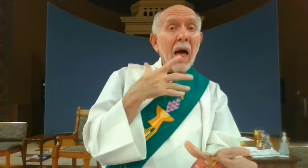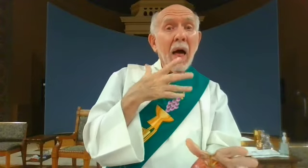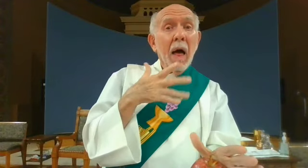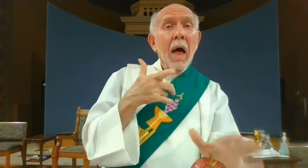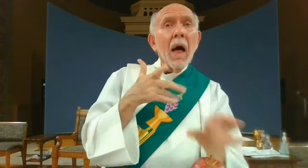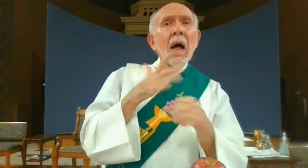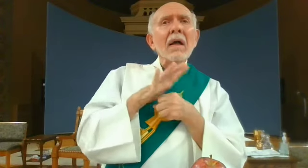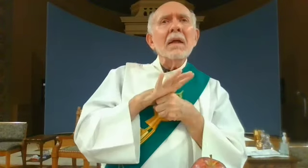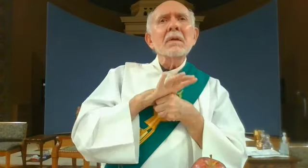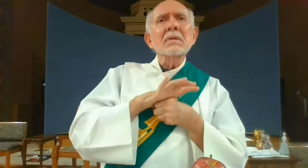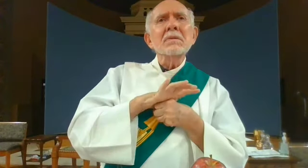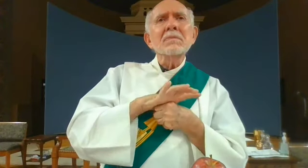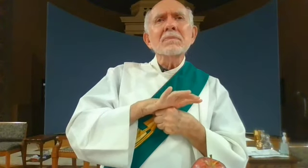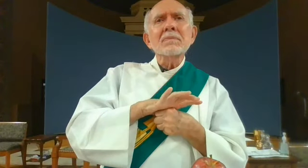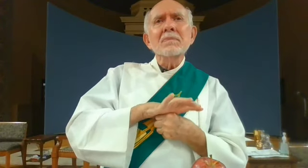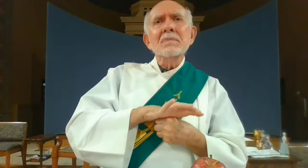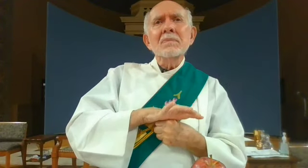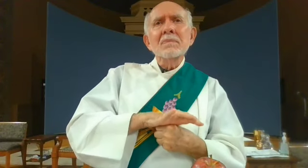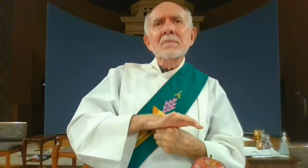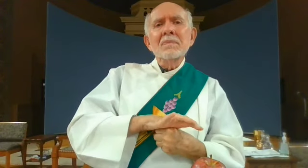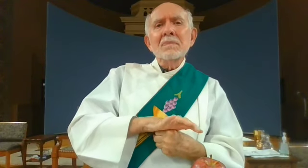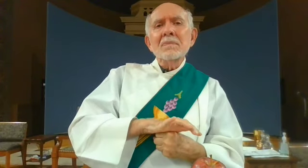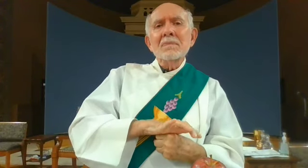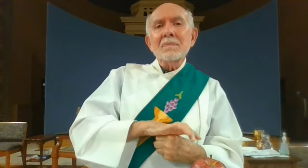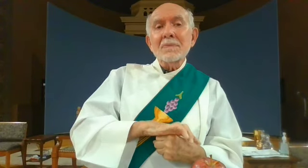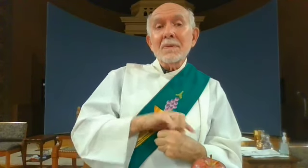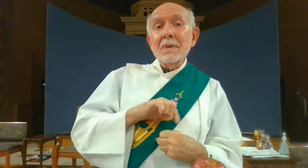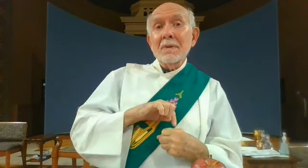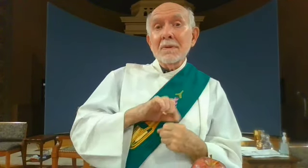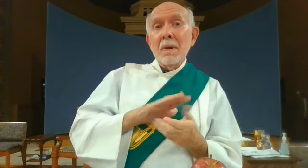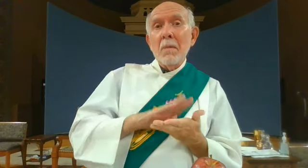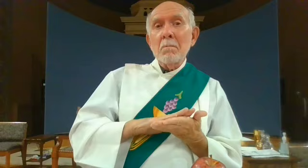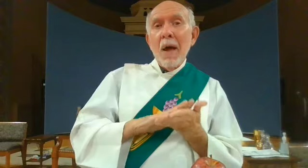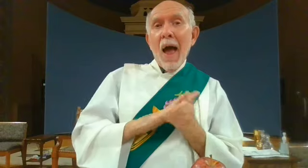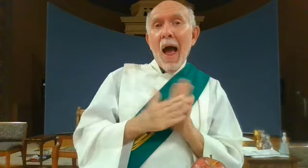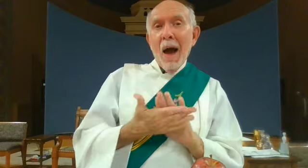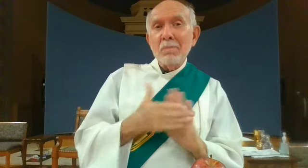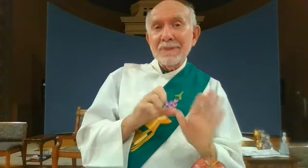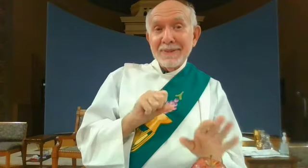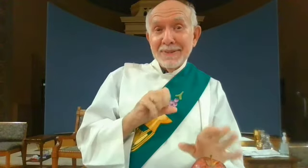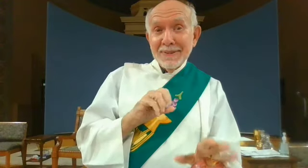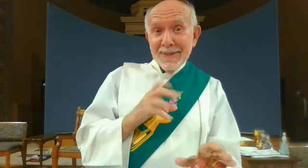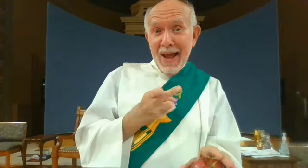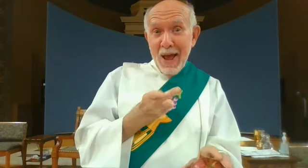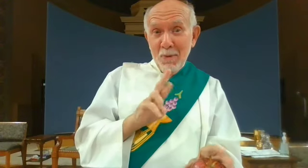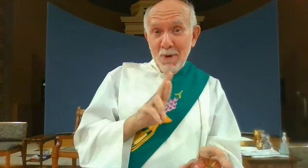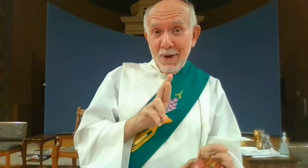and we push it down and we become sour